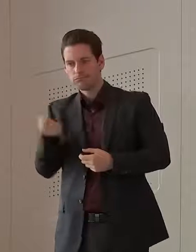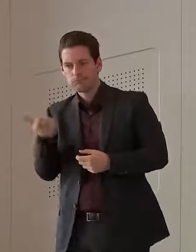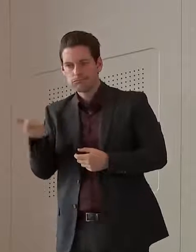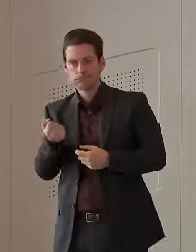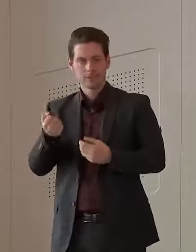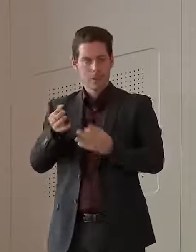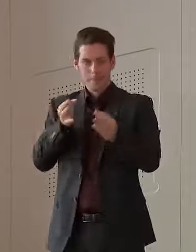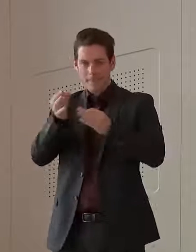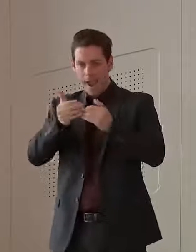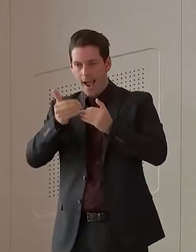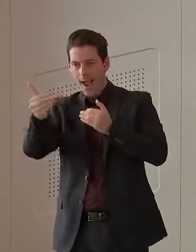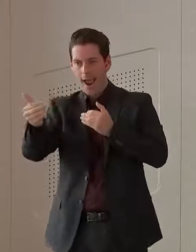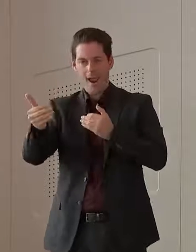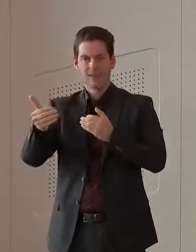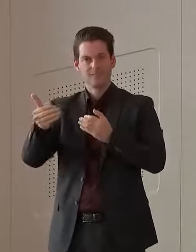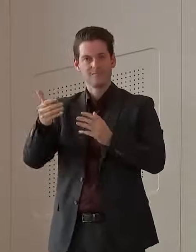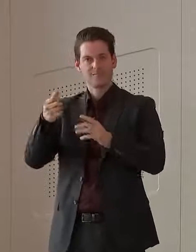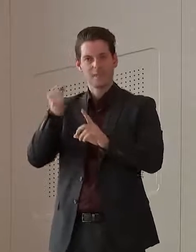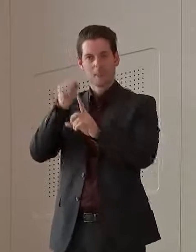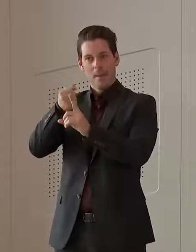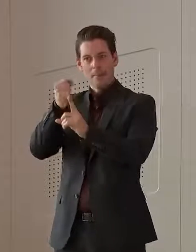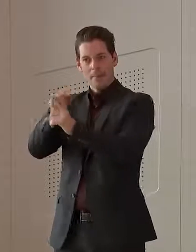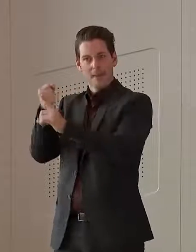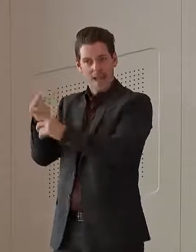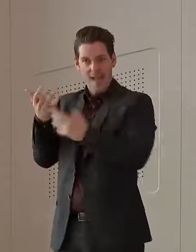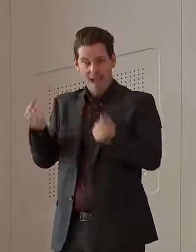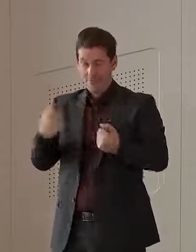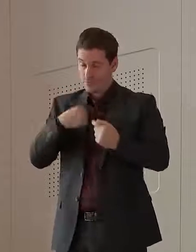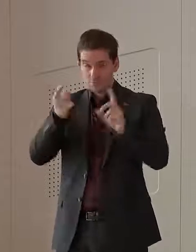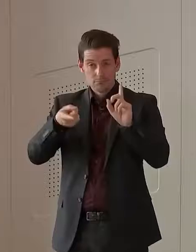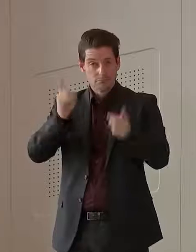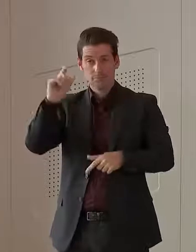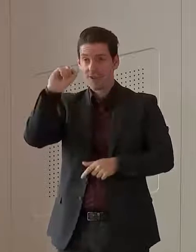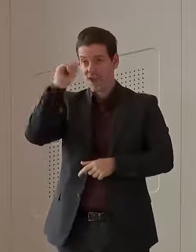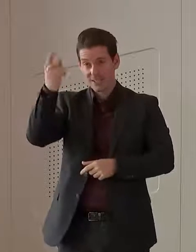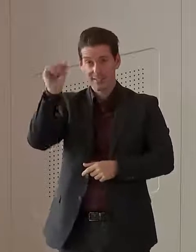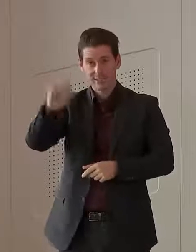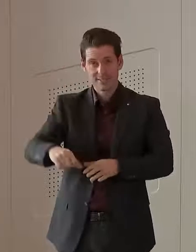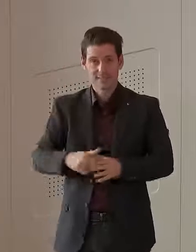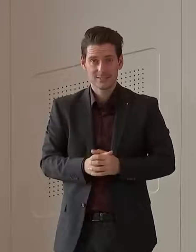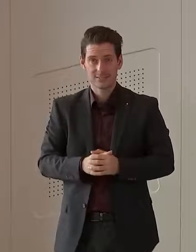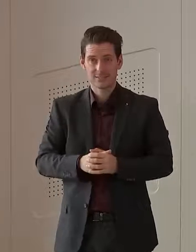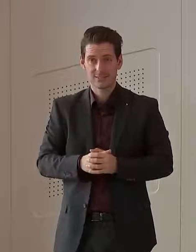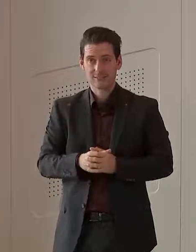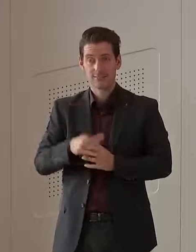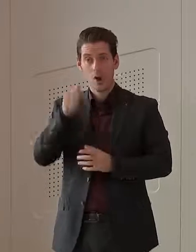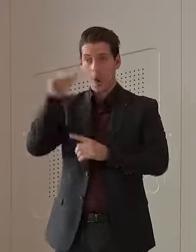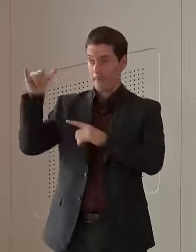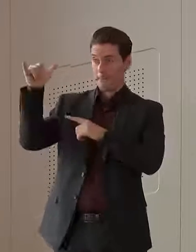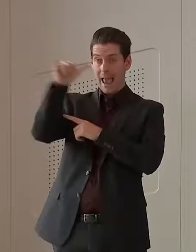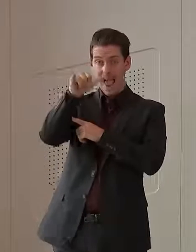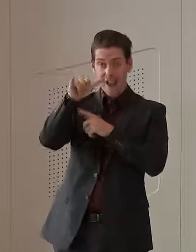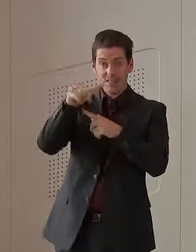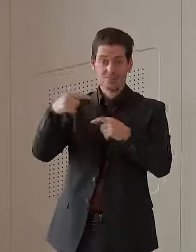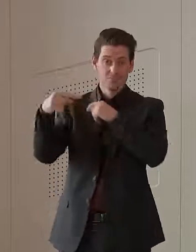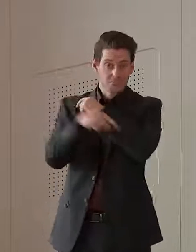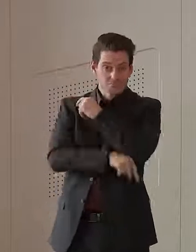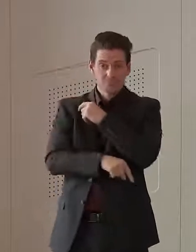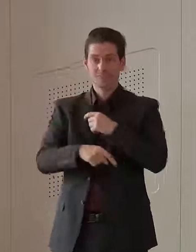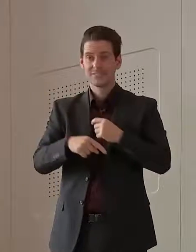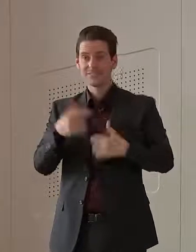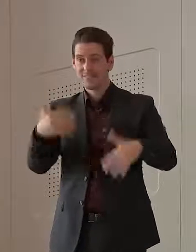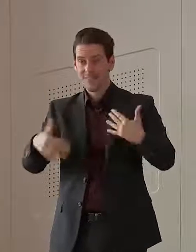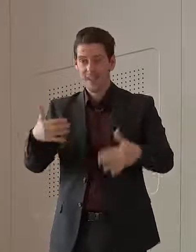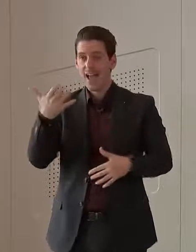planning. I understand that. I get that. I understand the issues it's had on our airline industry, on a whole range of different